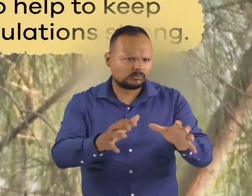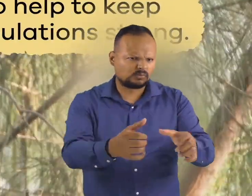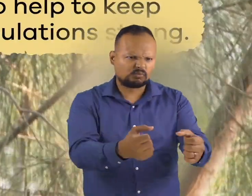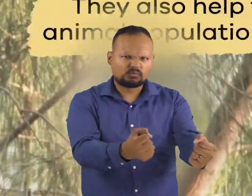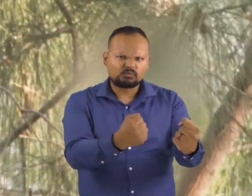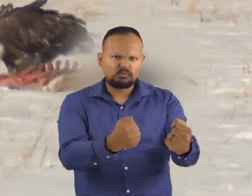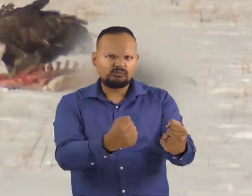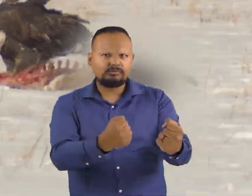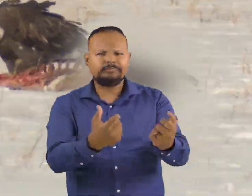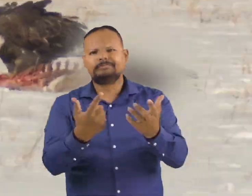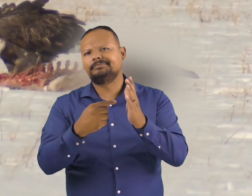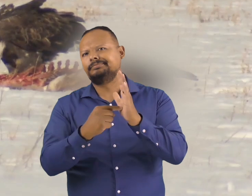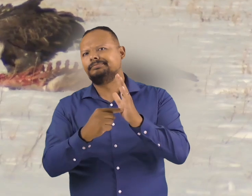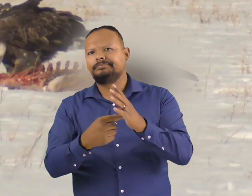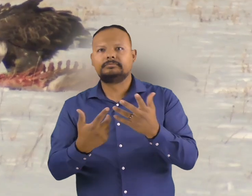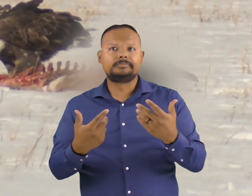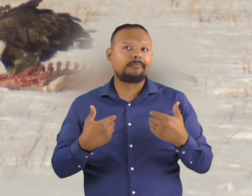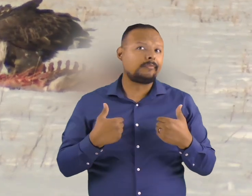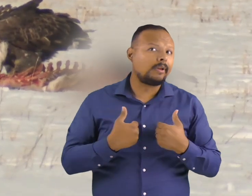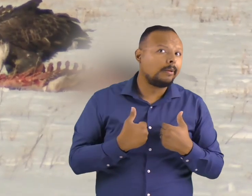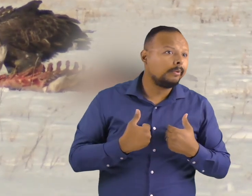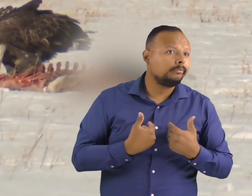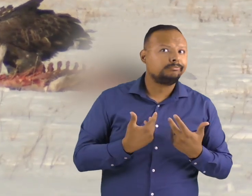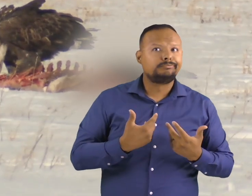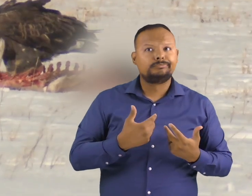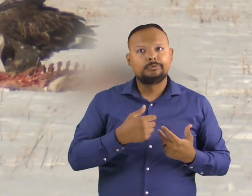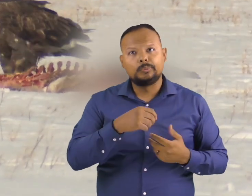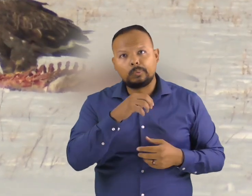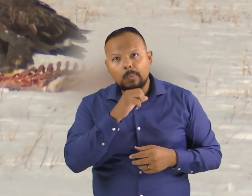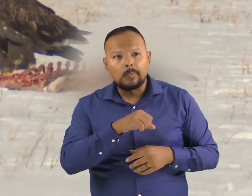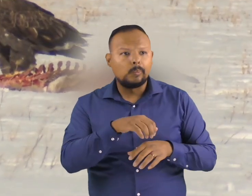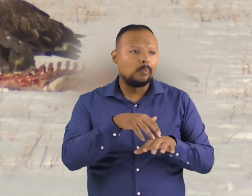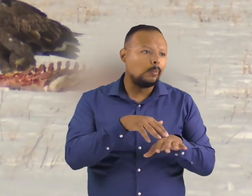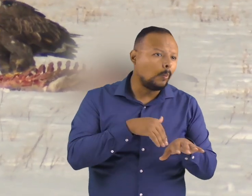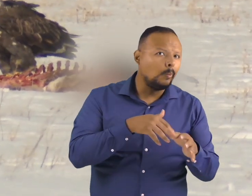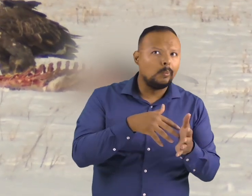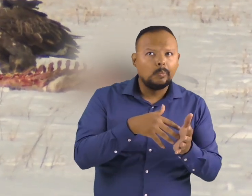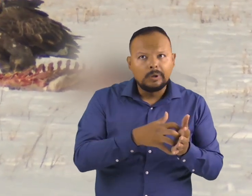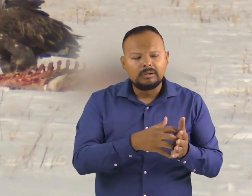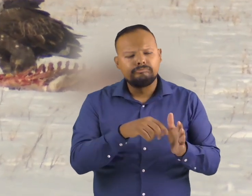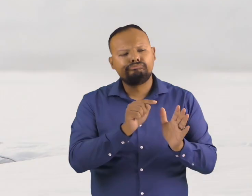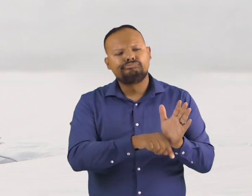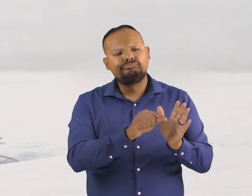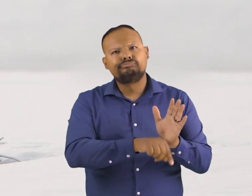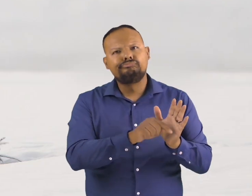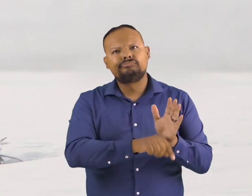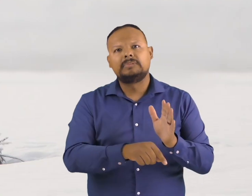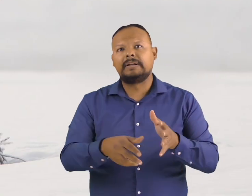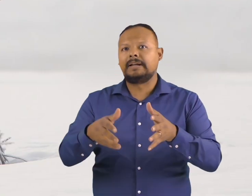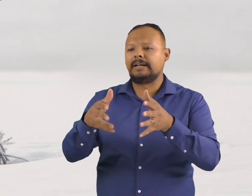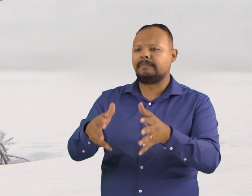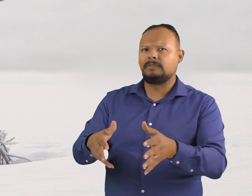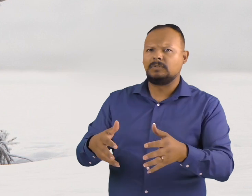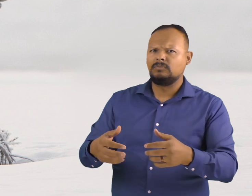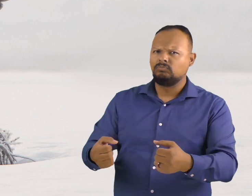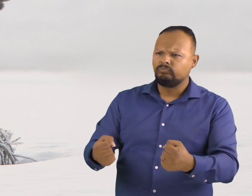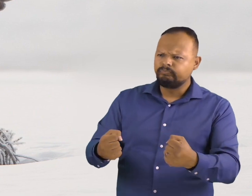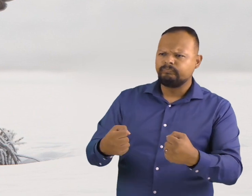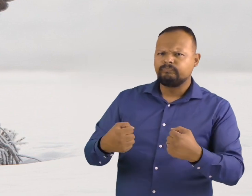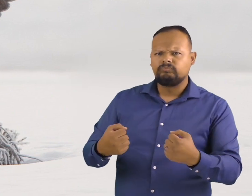They kill off the old, slow, weak animals so only the healthy and strong survive.